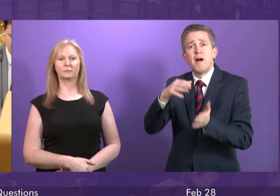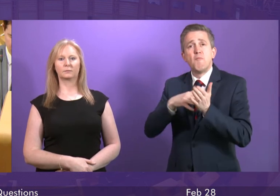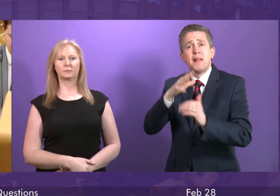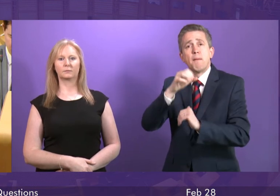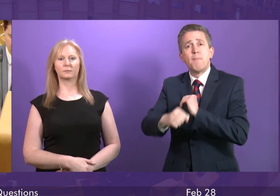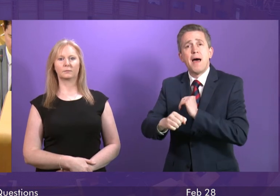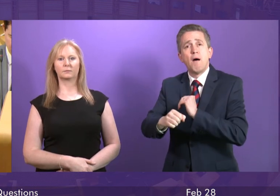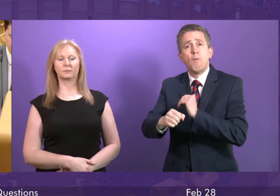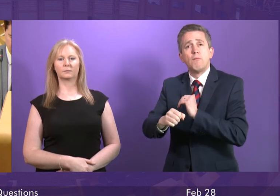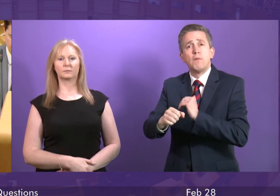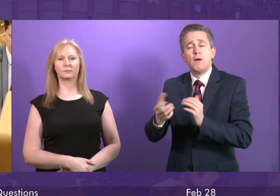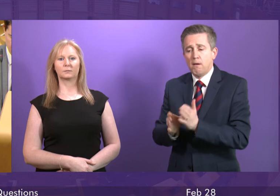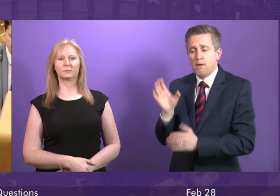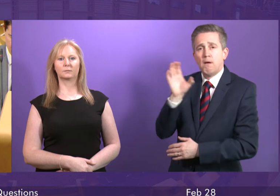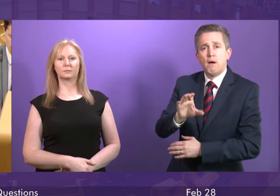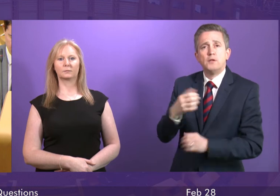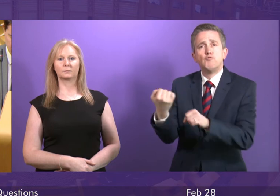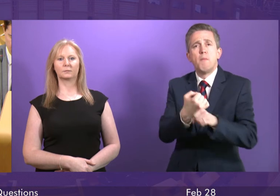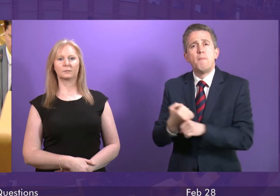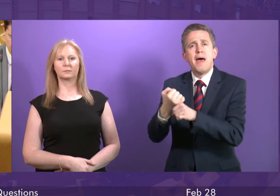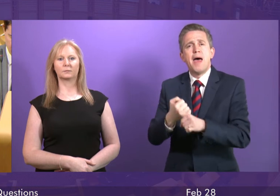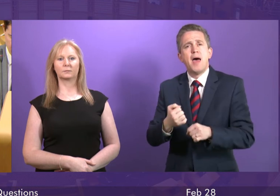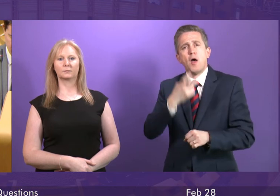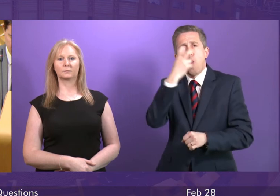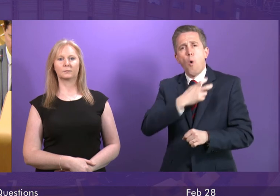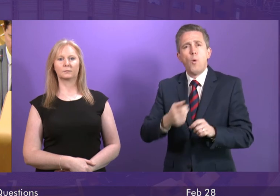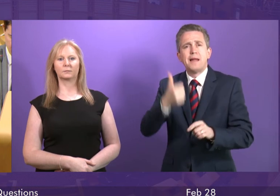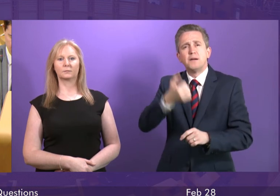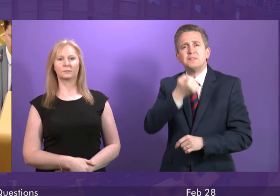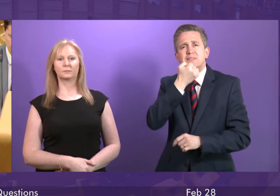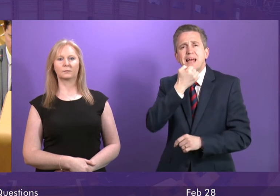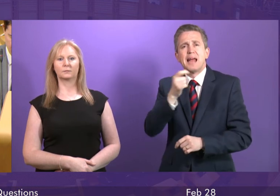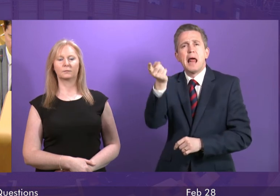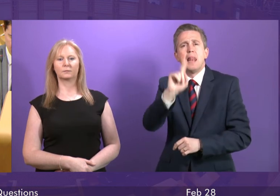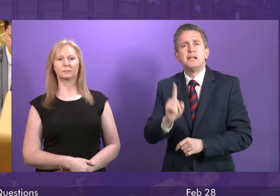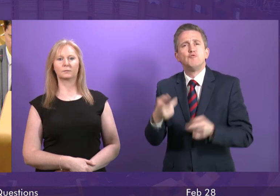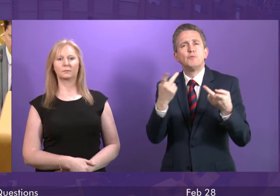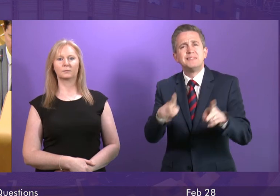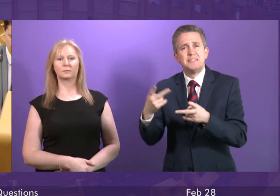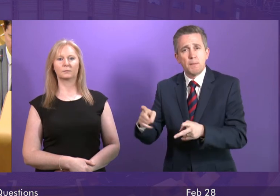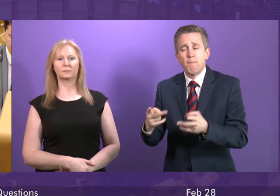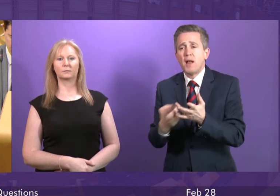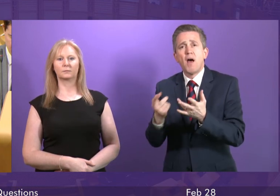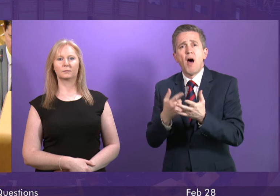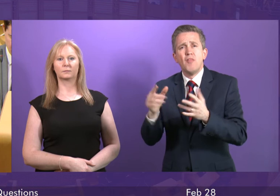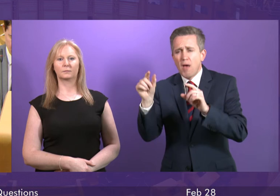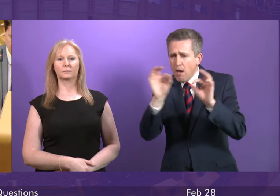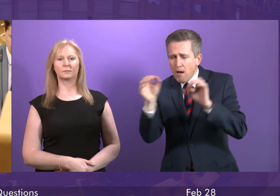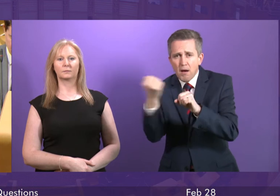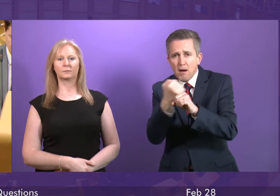to an outdated electrical system at Ninewells Hospital and a huge backlog of maintenance. It is not, I believe, in the